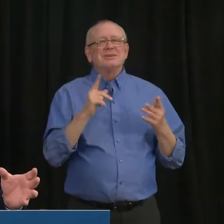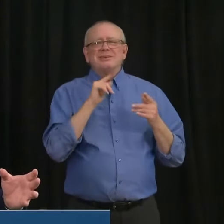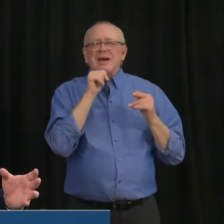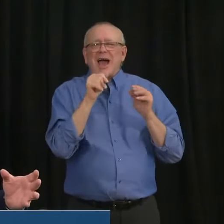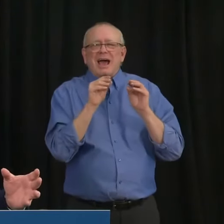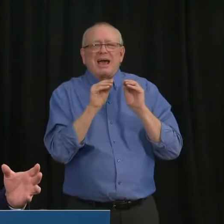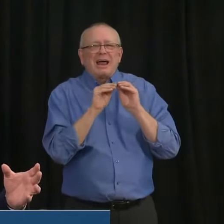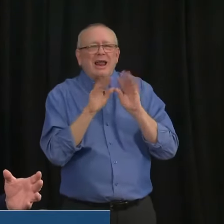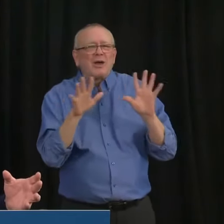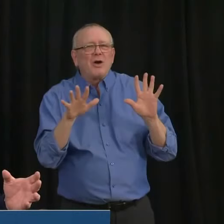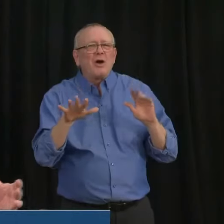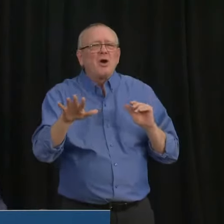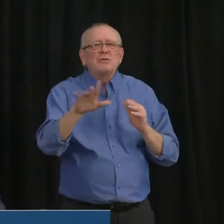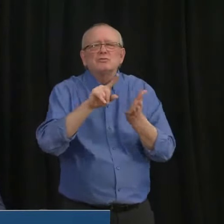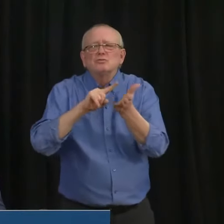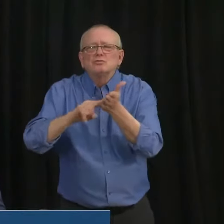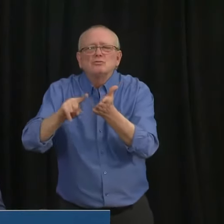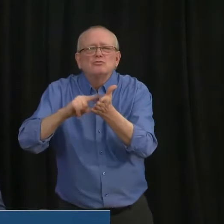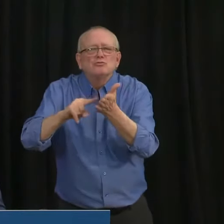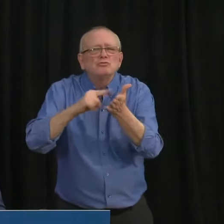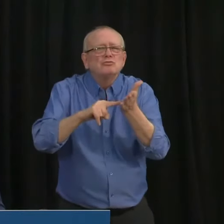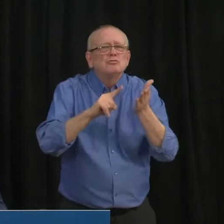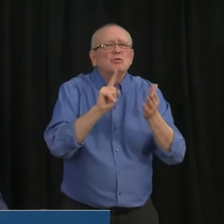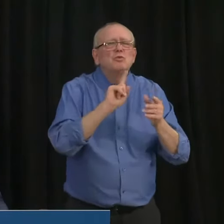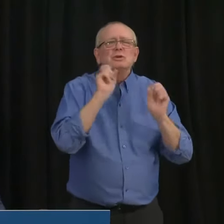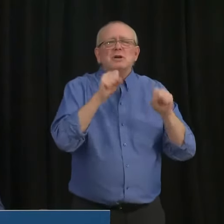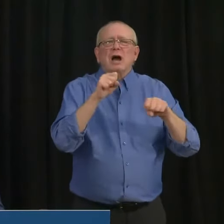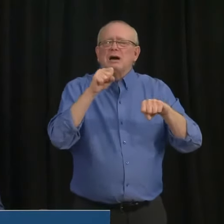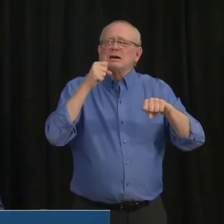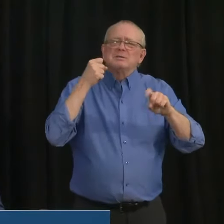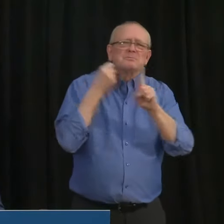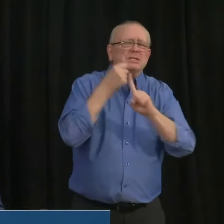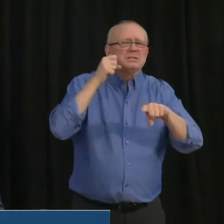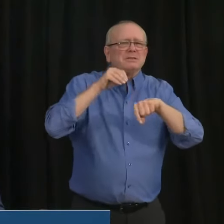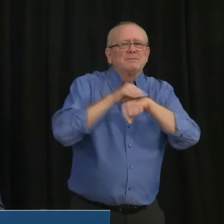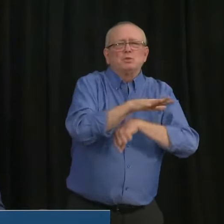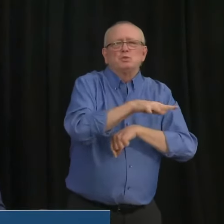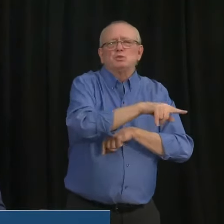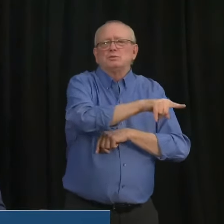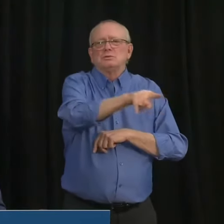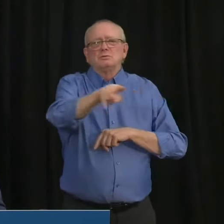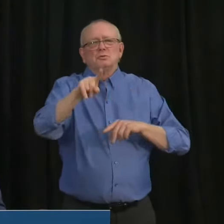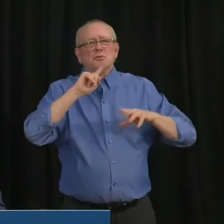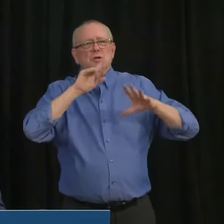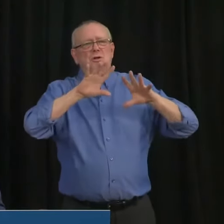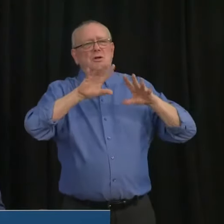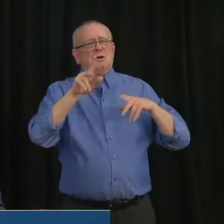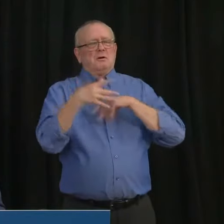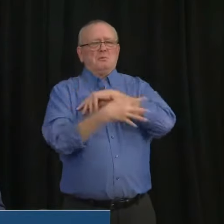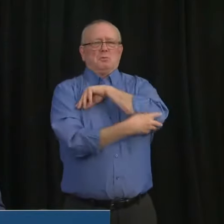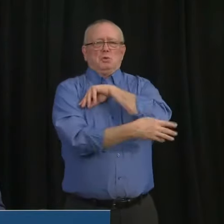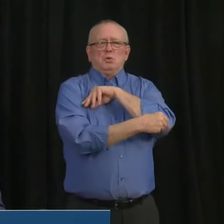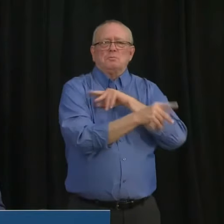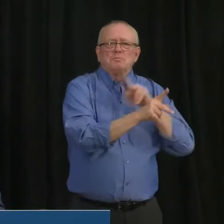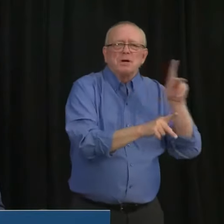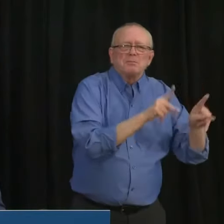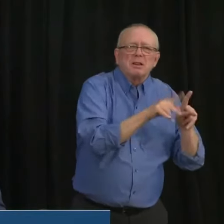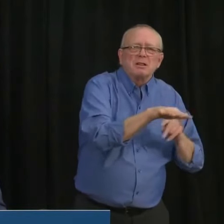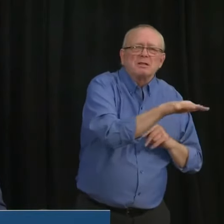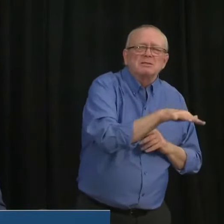know from the data on the broader social impact, particularly for the vulnerable. people. Uh, and